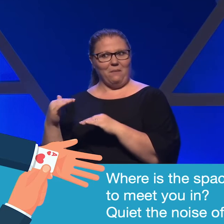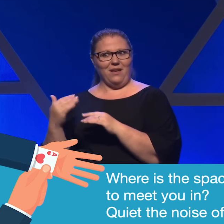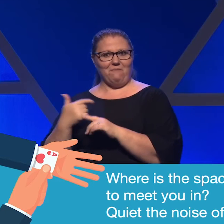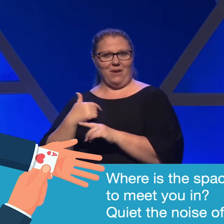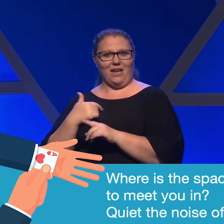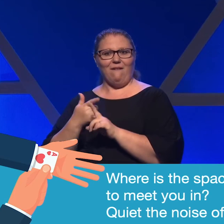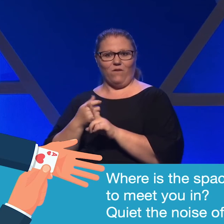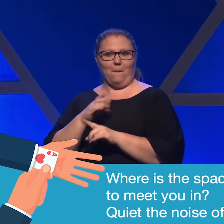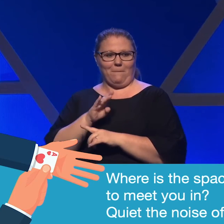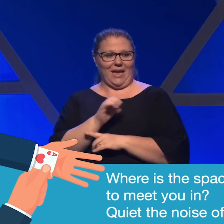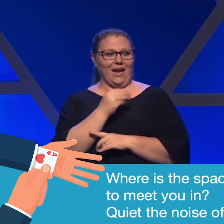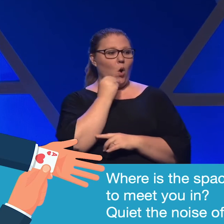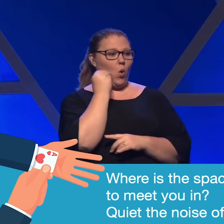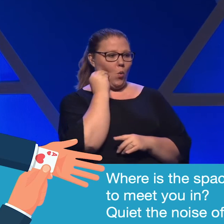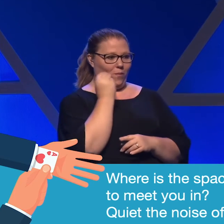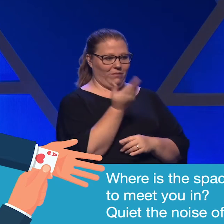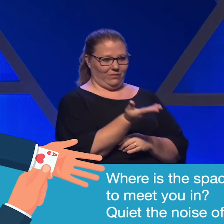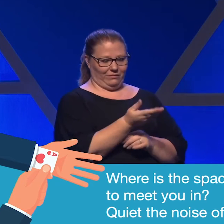home.